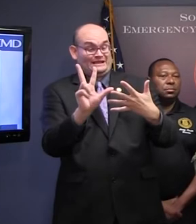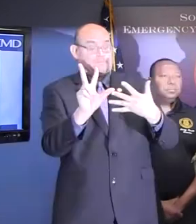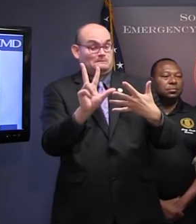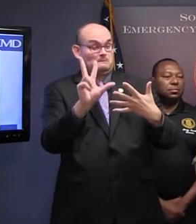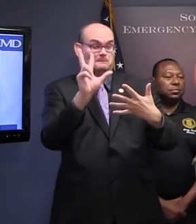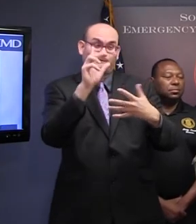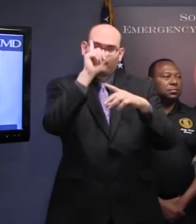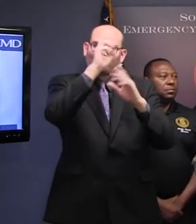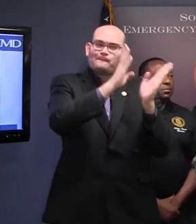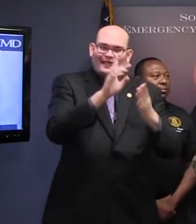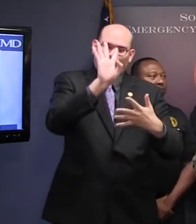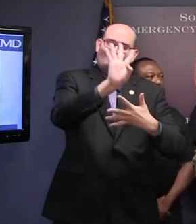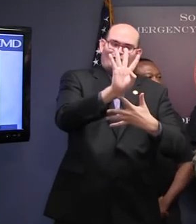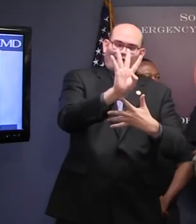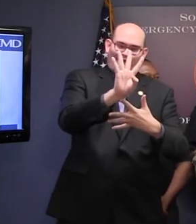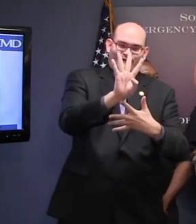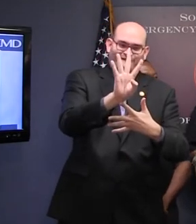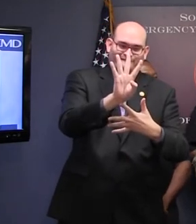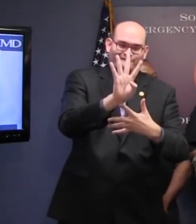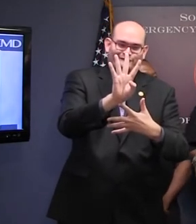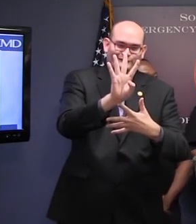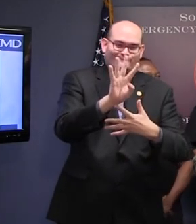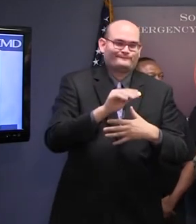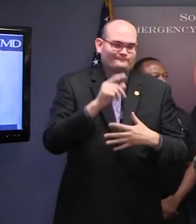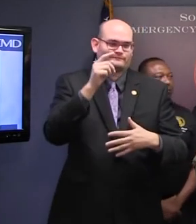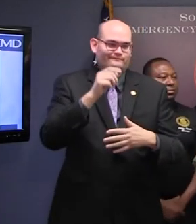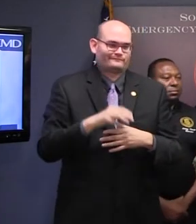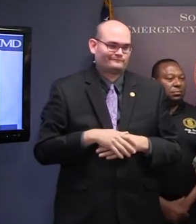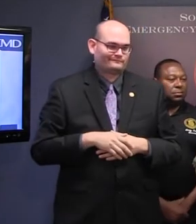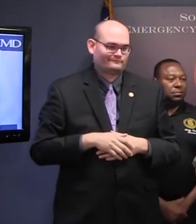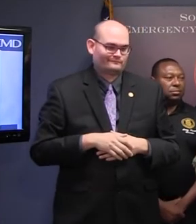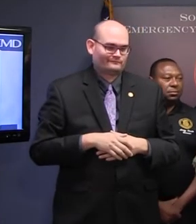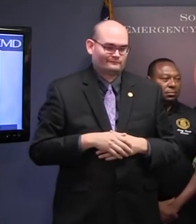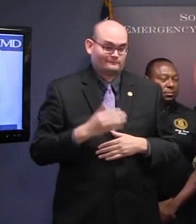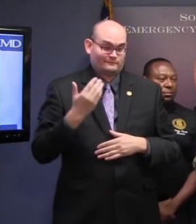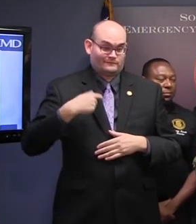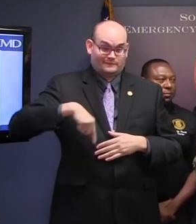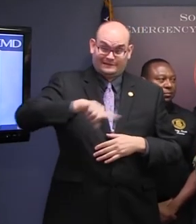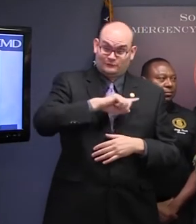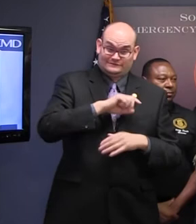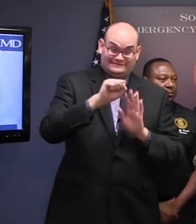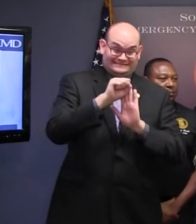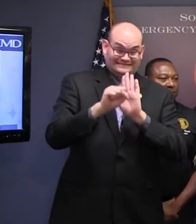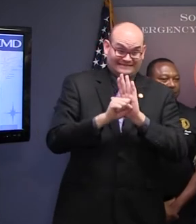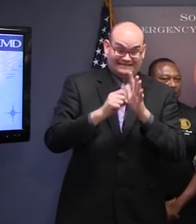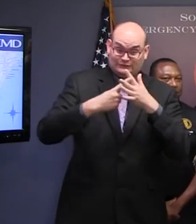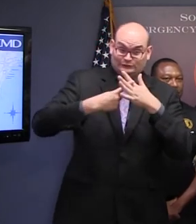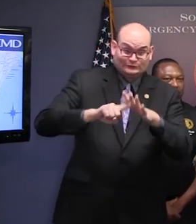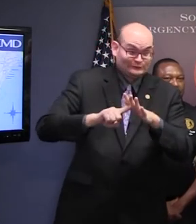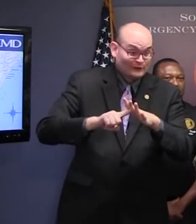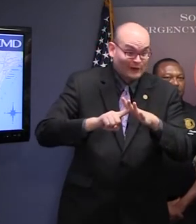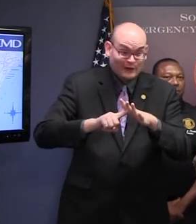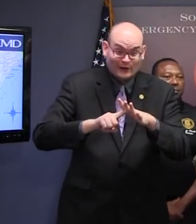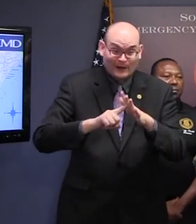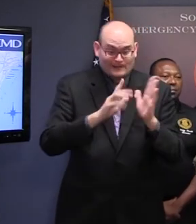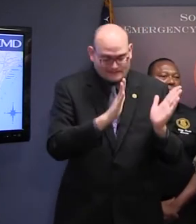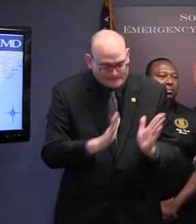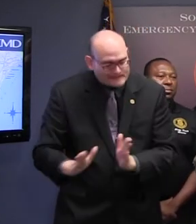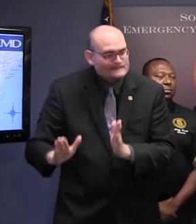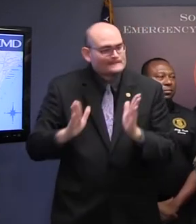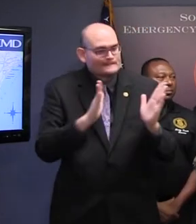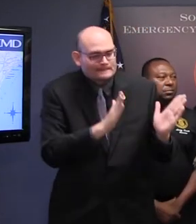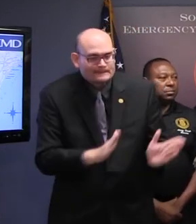Within the state, we are moving resources starting tomorrow to prepare for